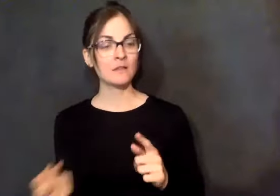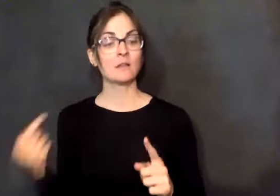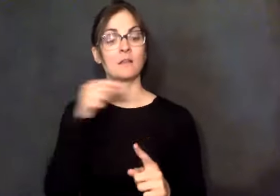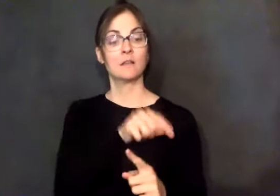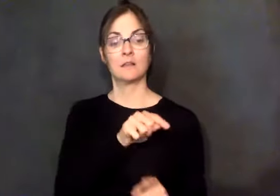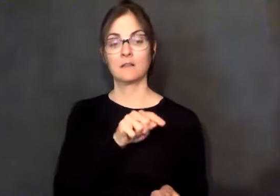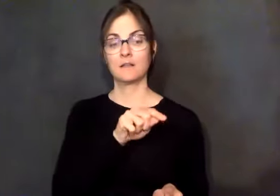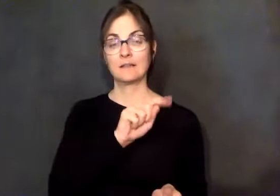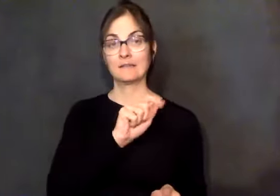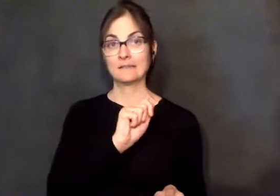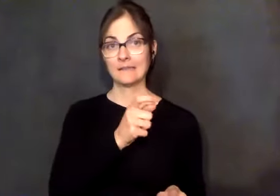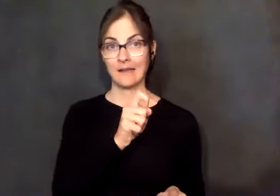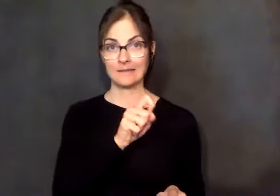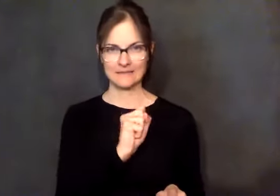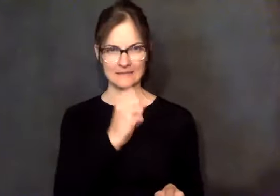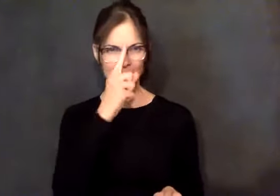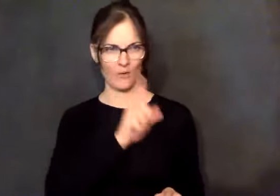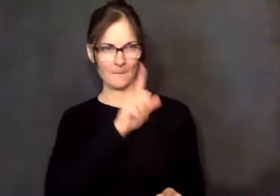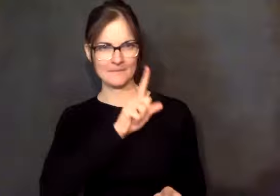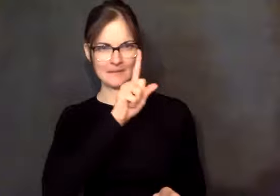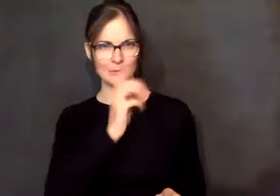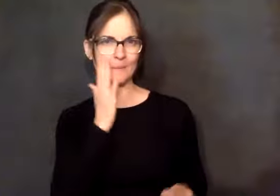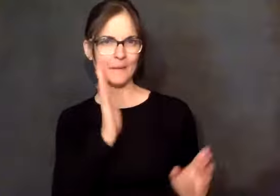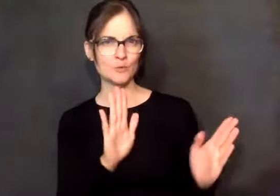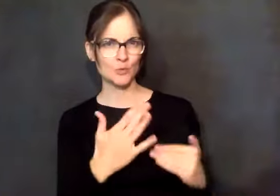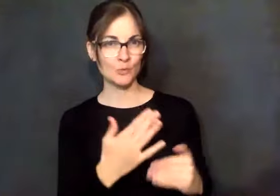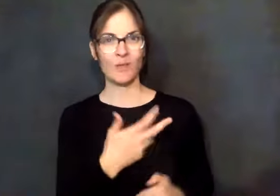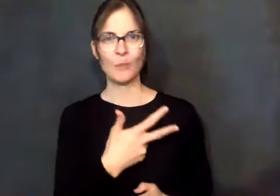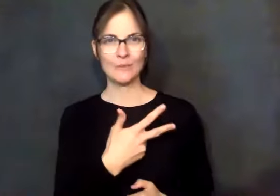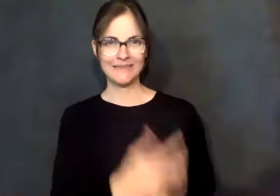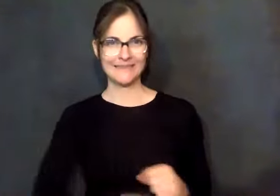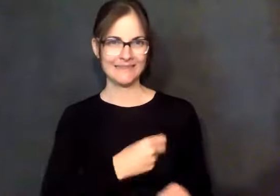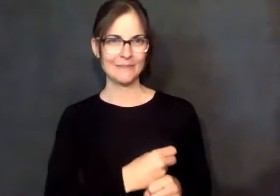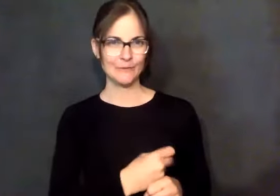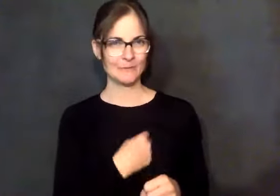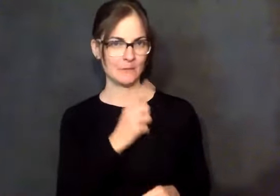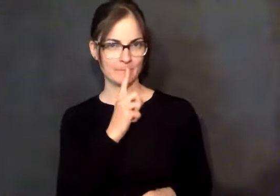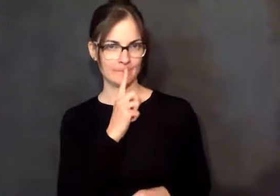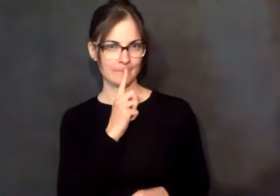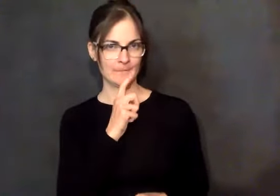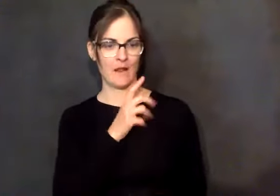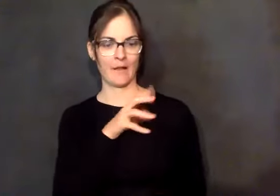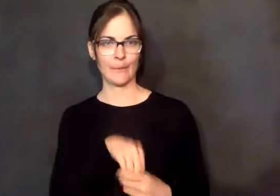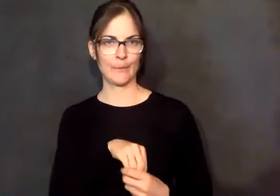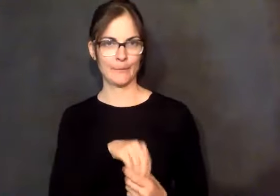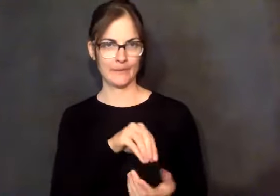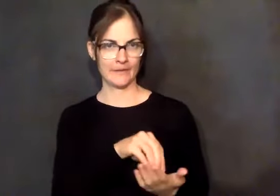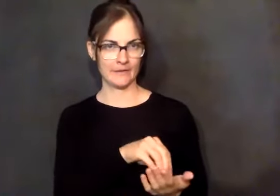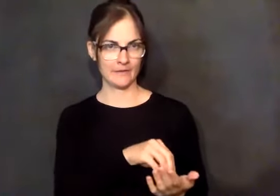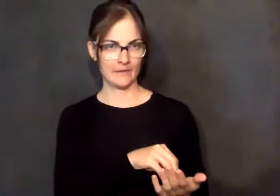was three years' worth of taxes that I had failed to put in. And I guess